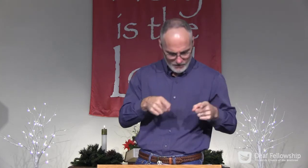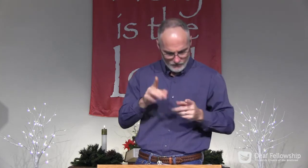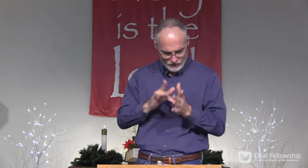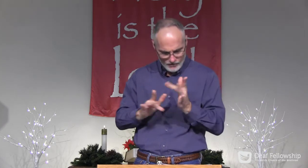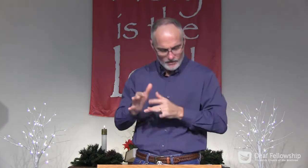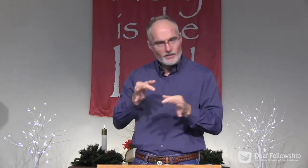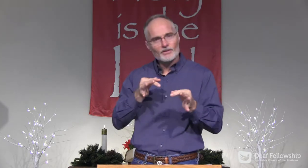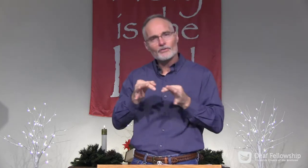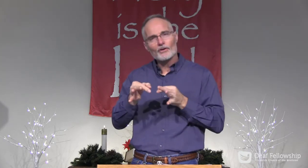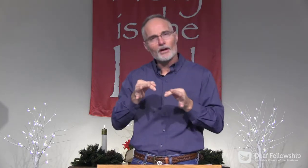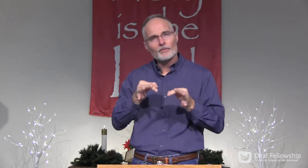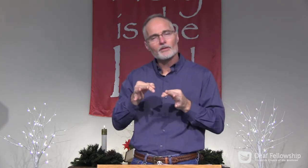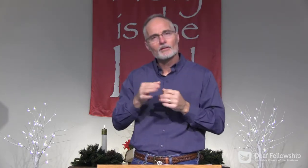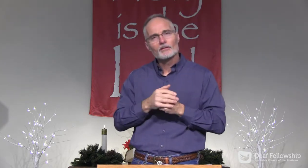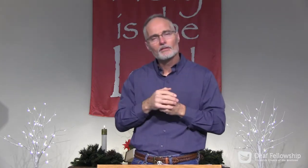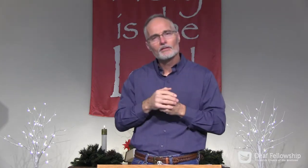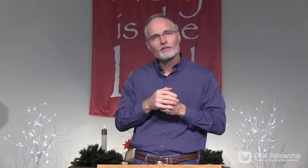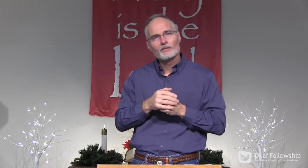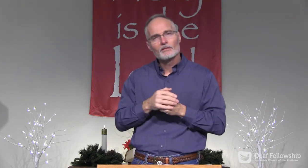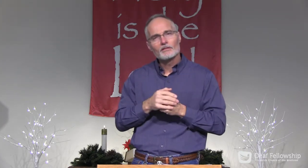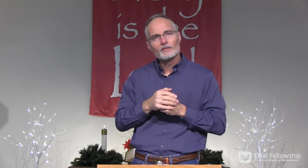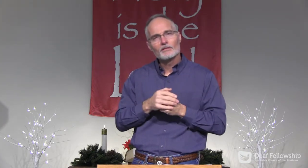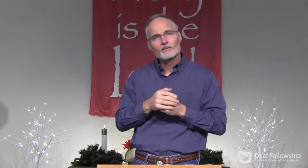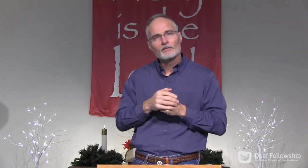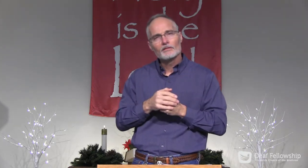All of the bad things that Jesus described there.